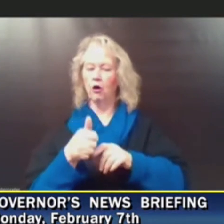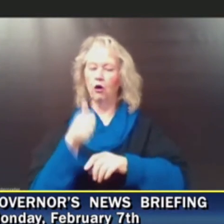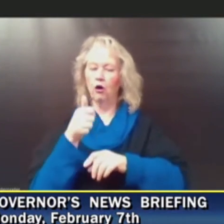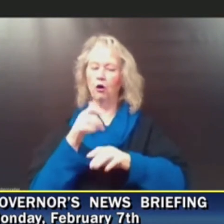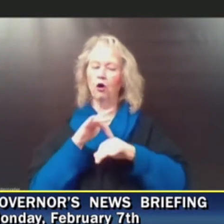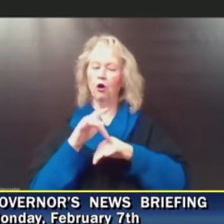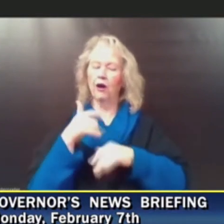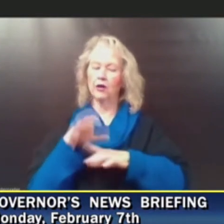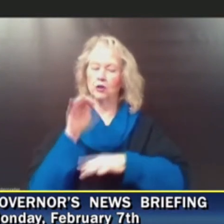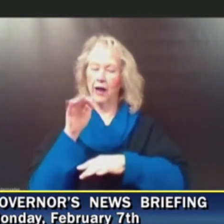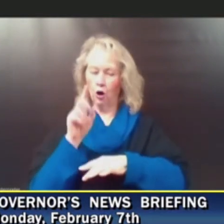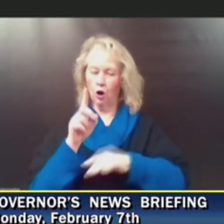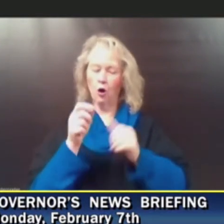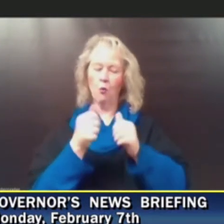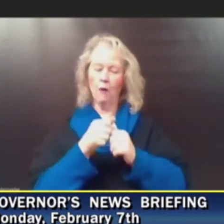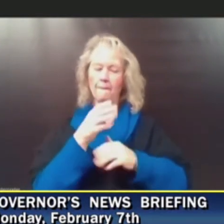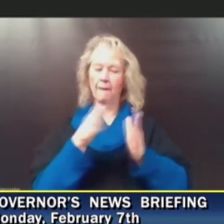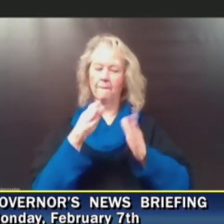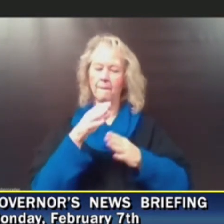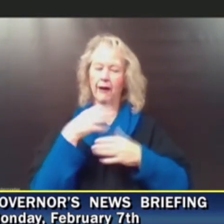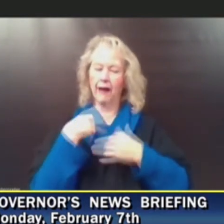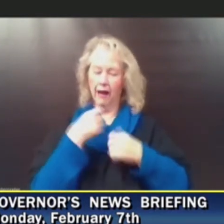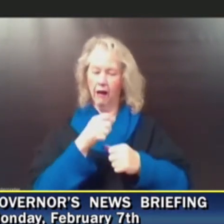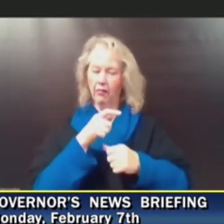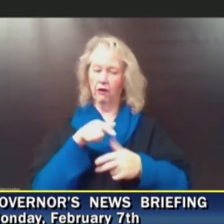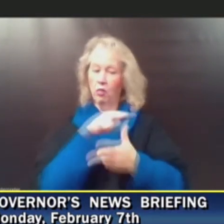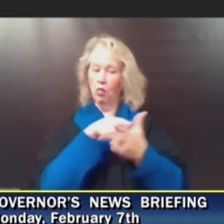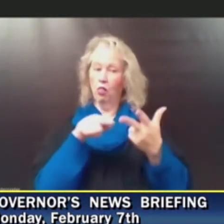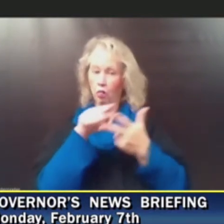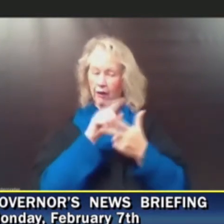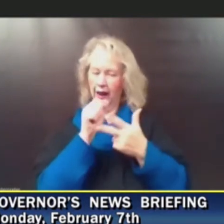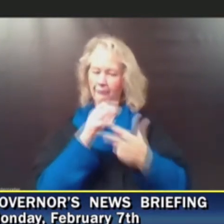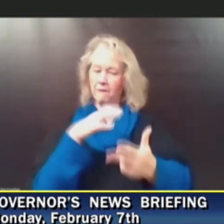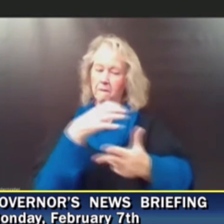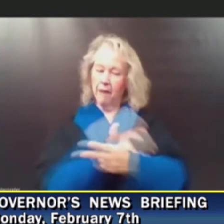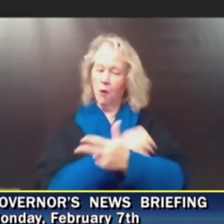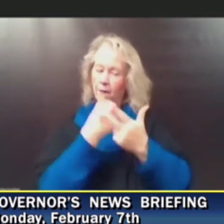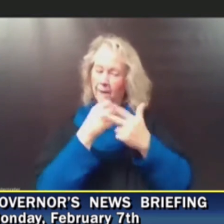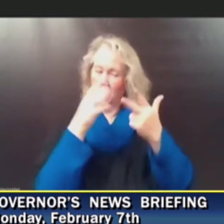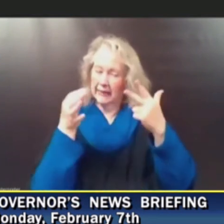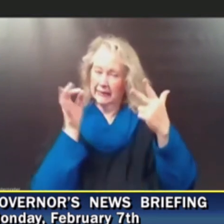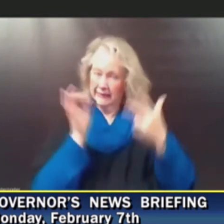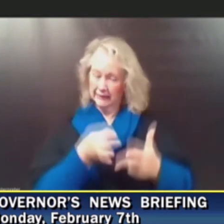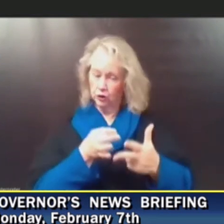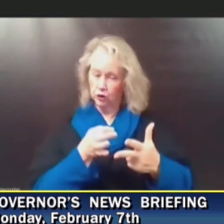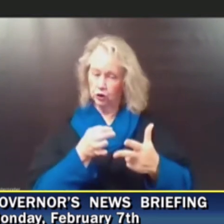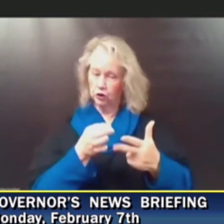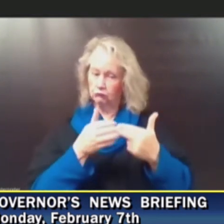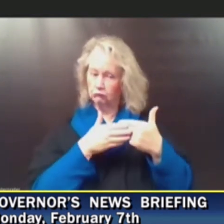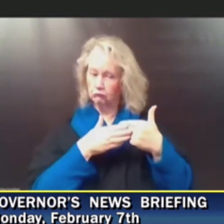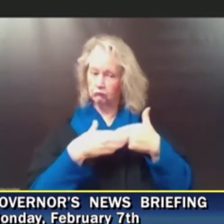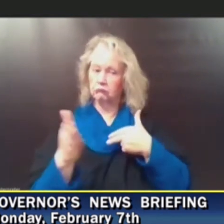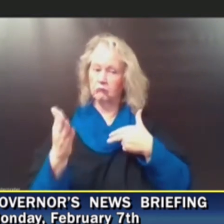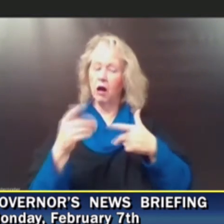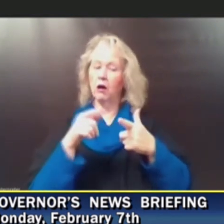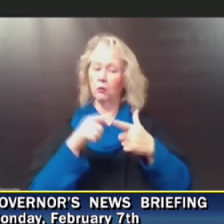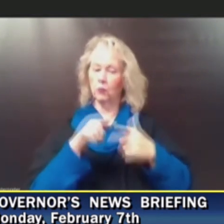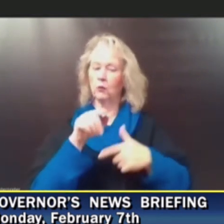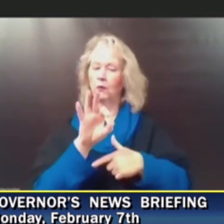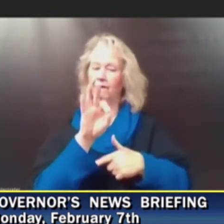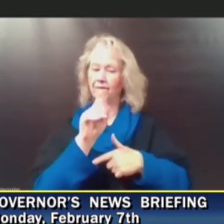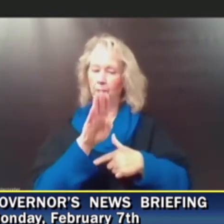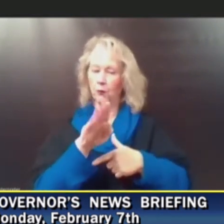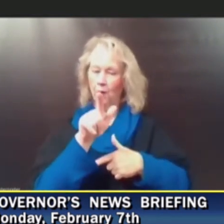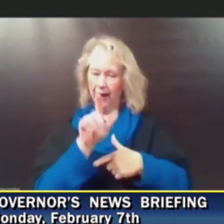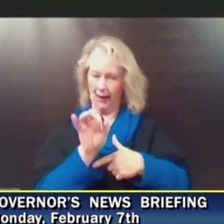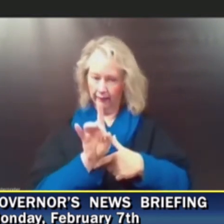Health to set COVID-19 safety protocols, including wearing masks, to February 28th. And after